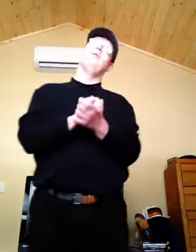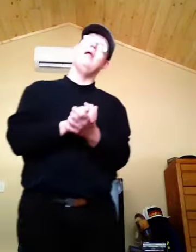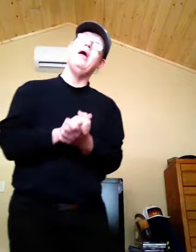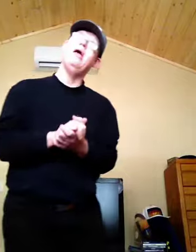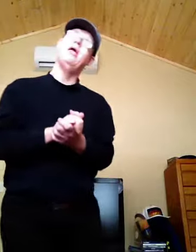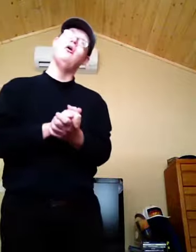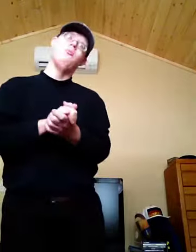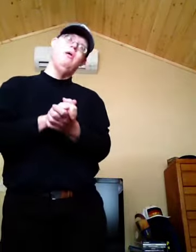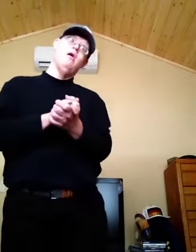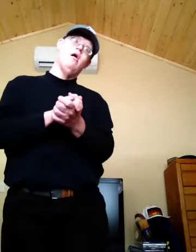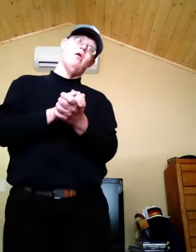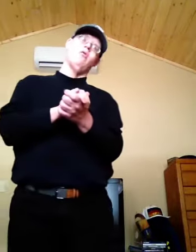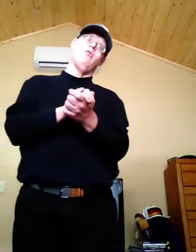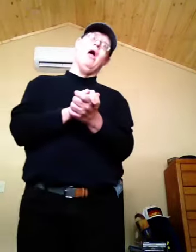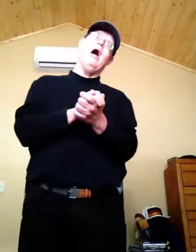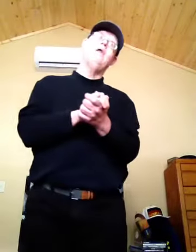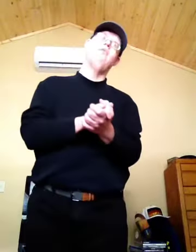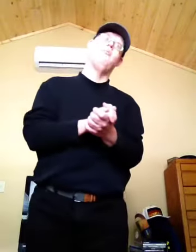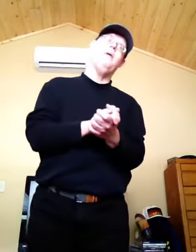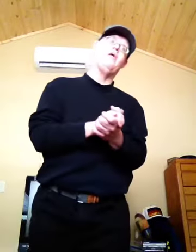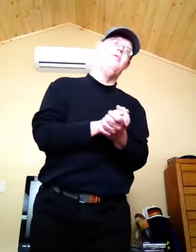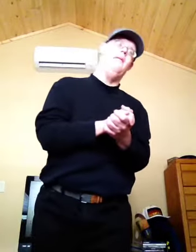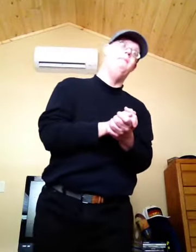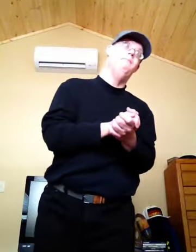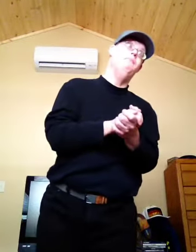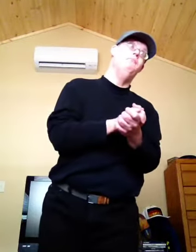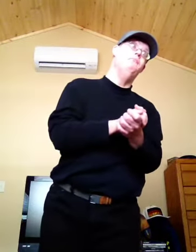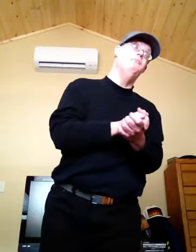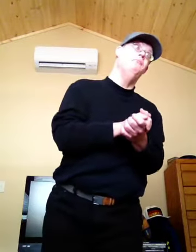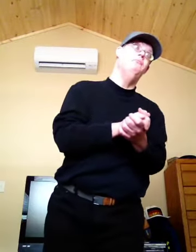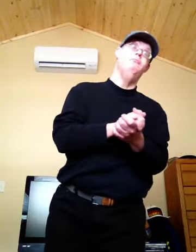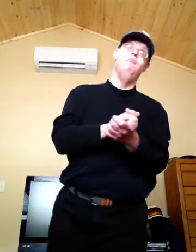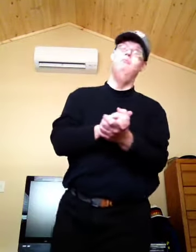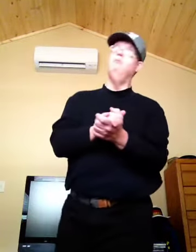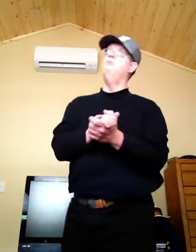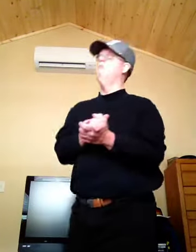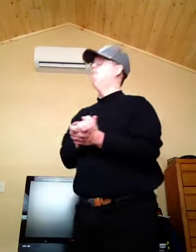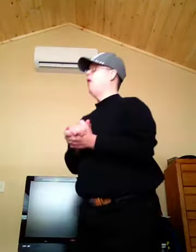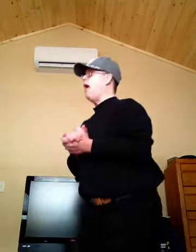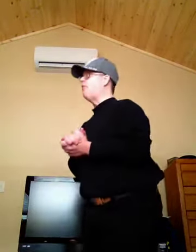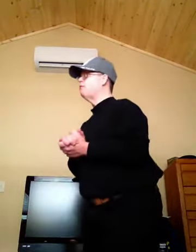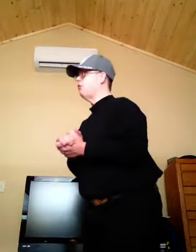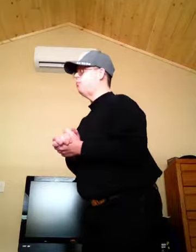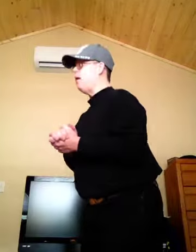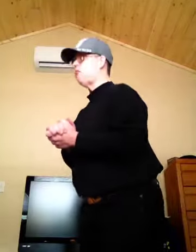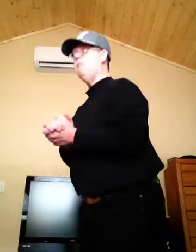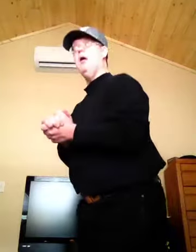play is because I respect them. And it respects me.